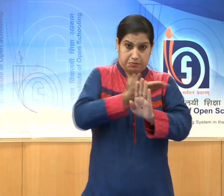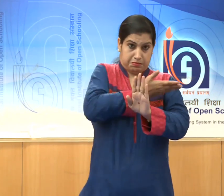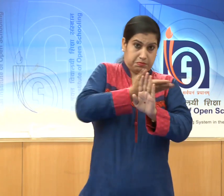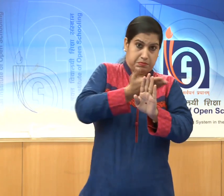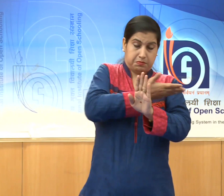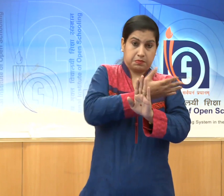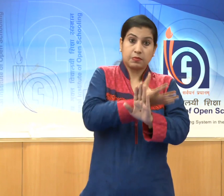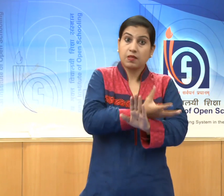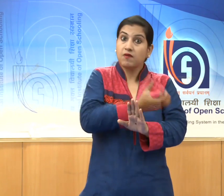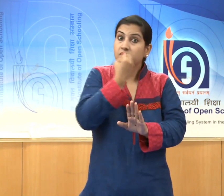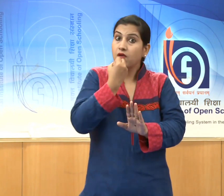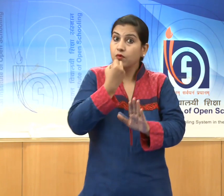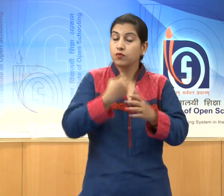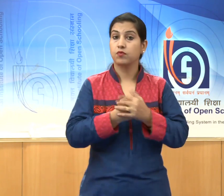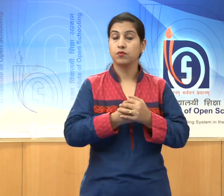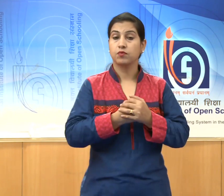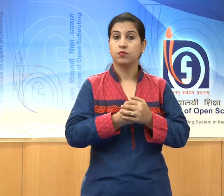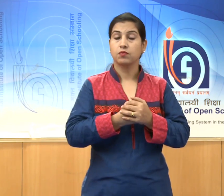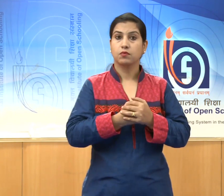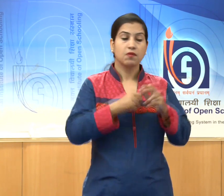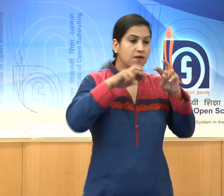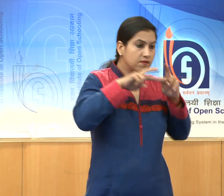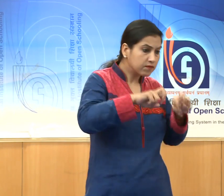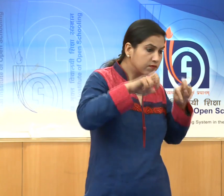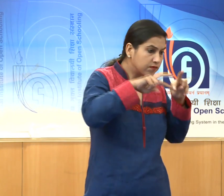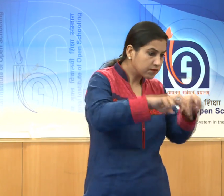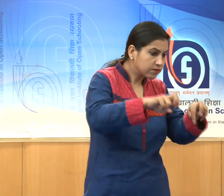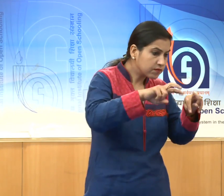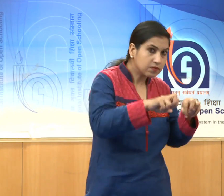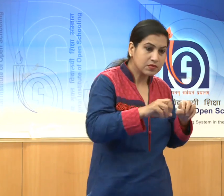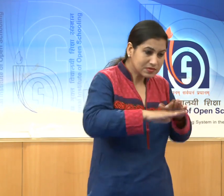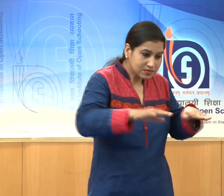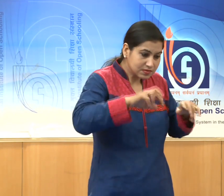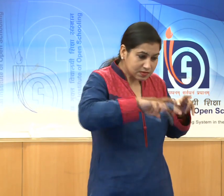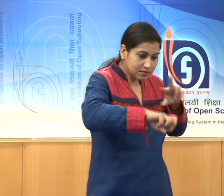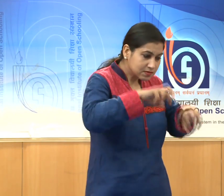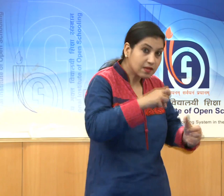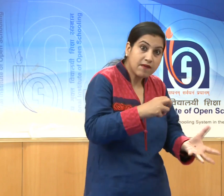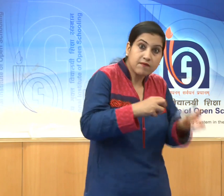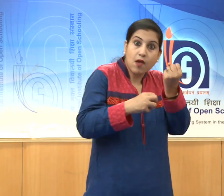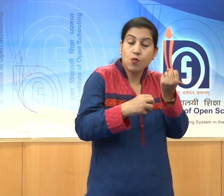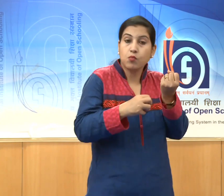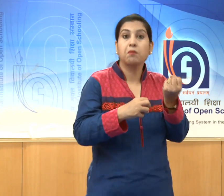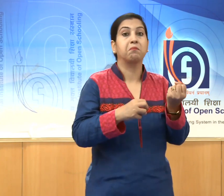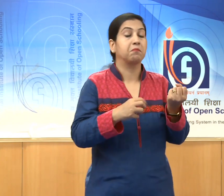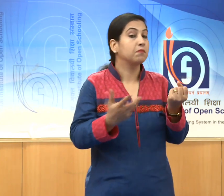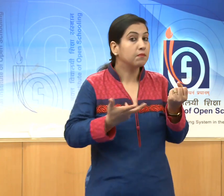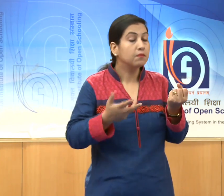Recent excavations show that it was